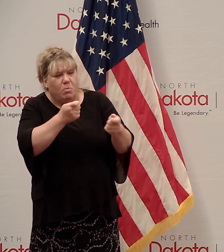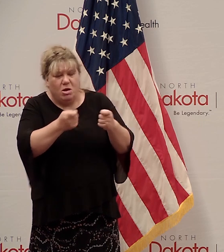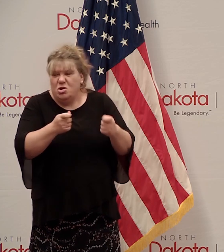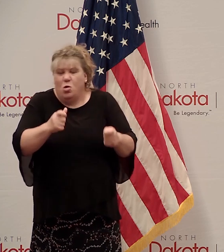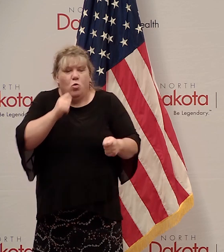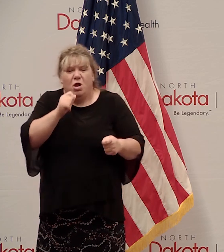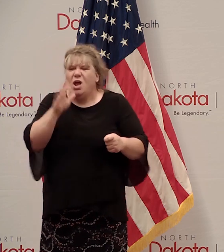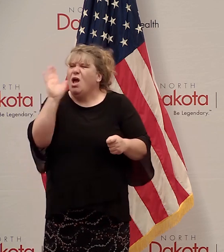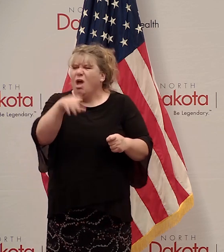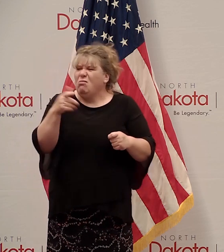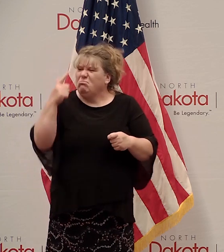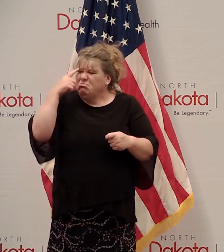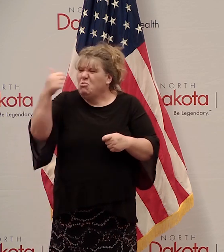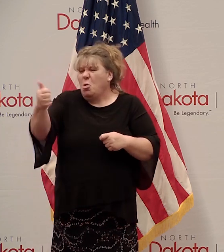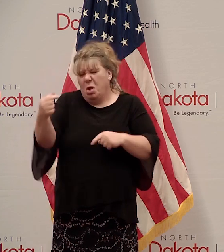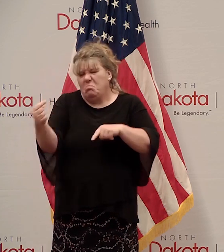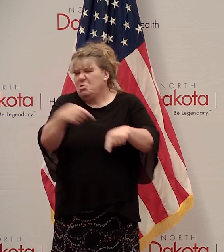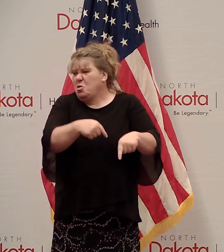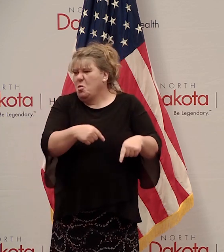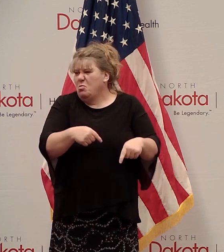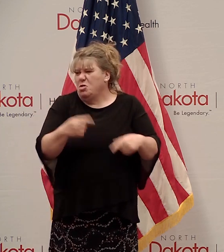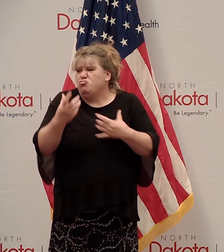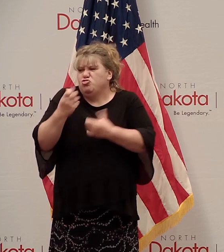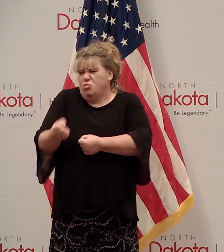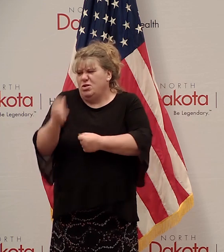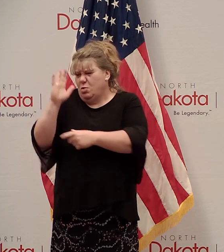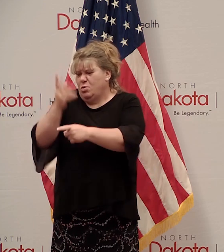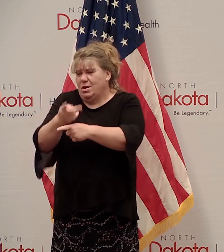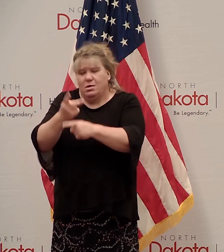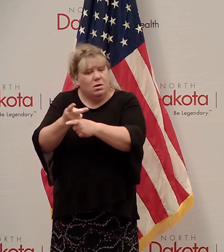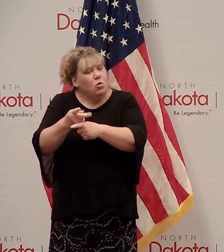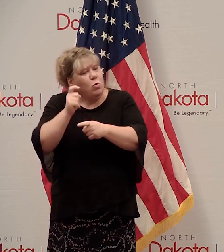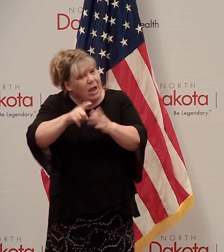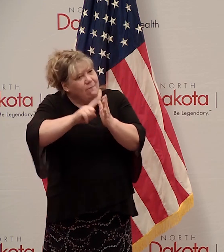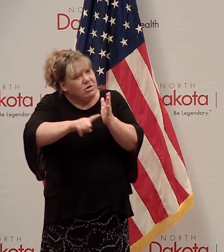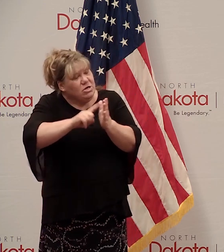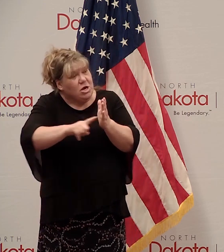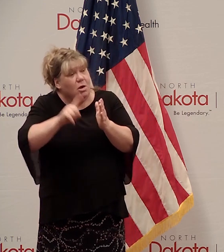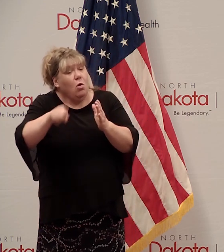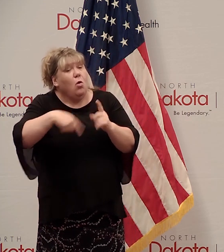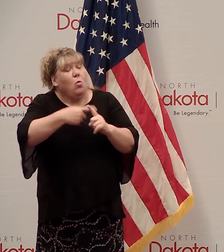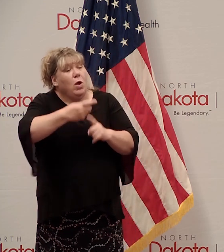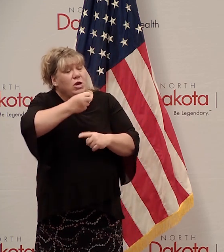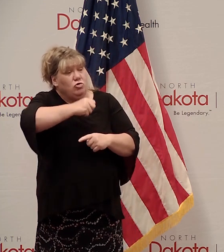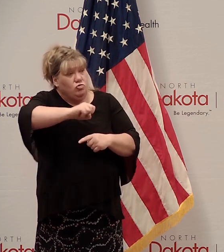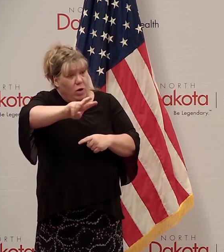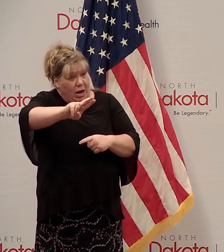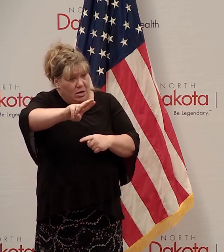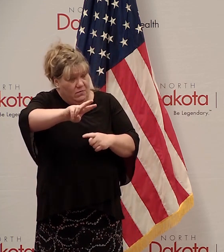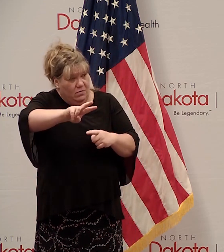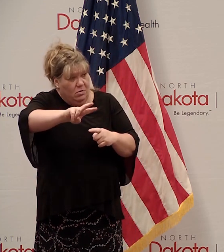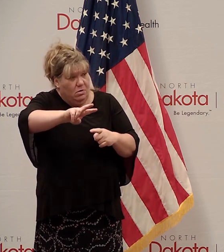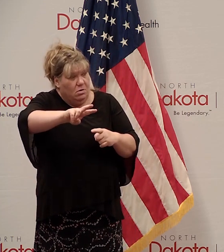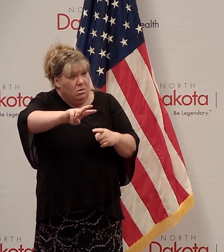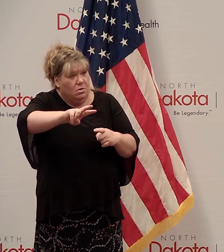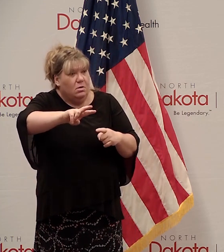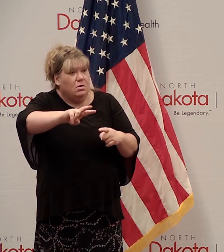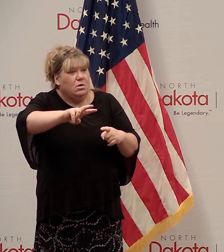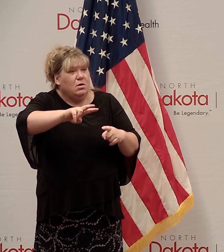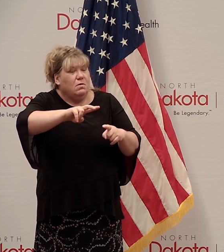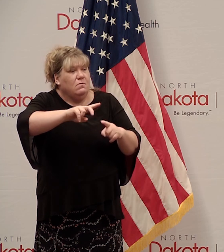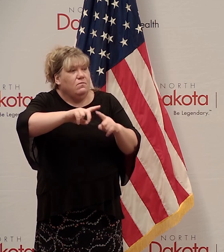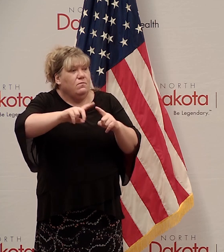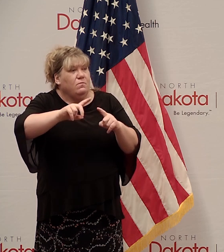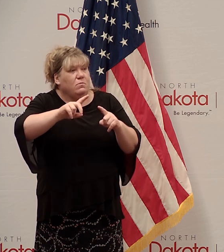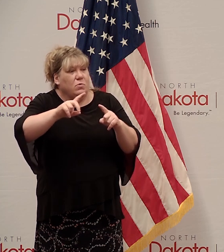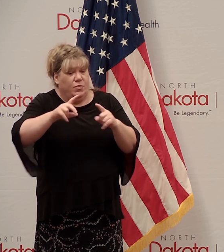can manage it. And then, because there are other implications when you do transfer. So it's, we are trying to take the rights of